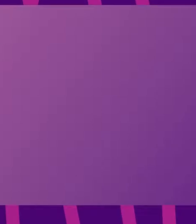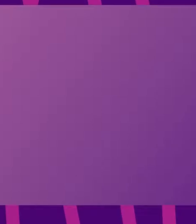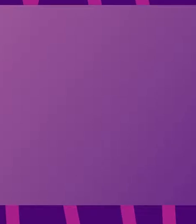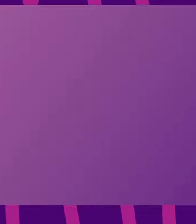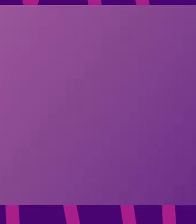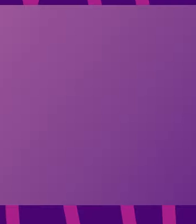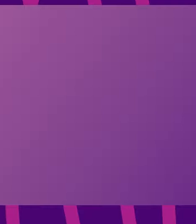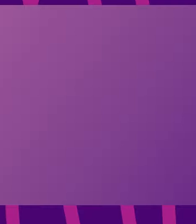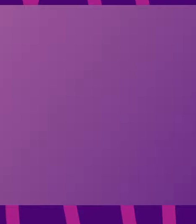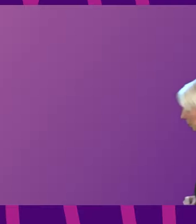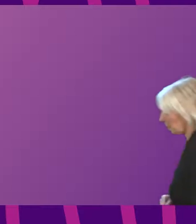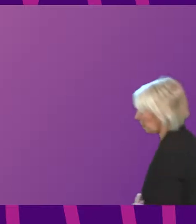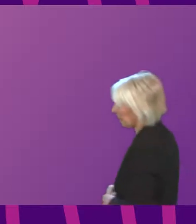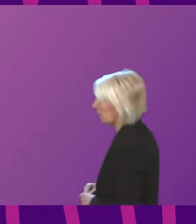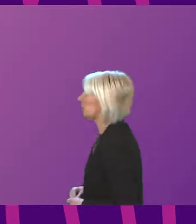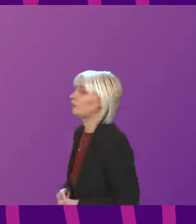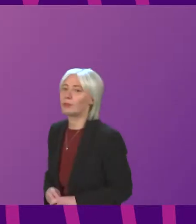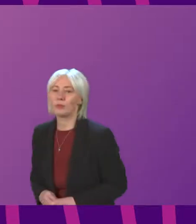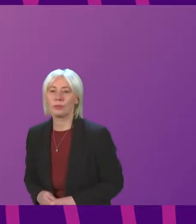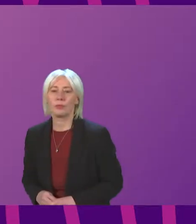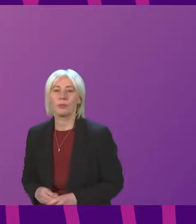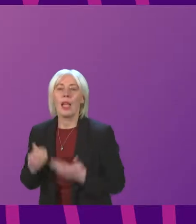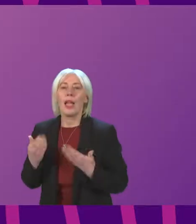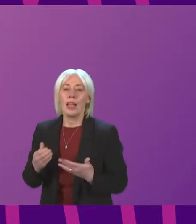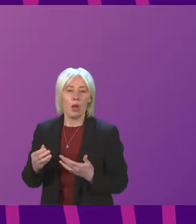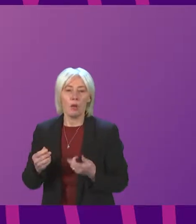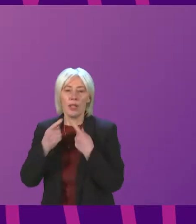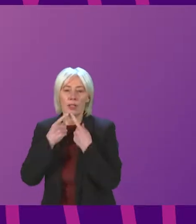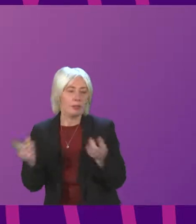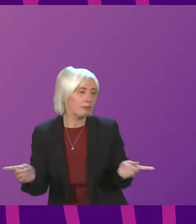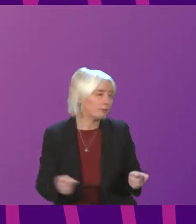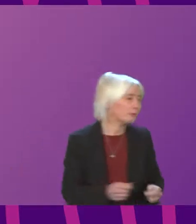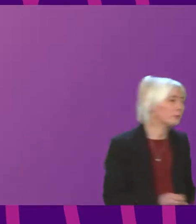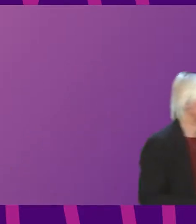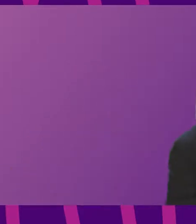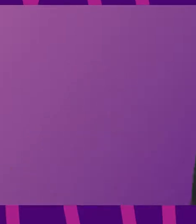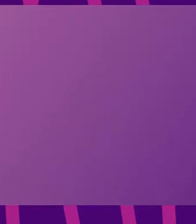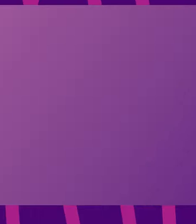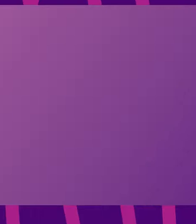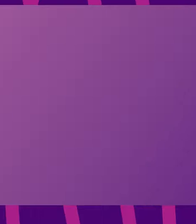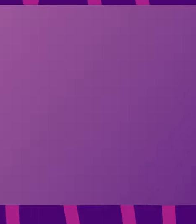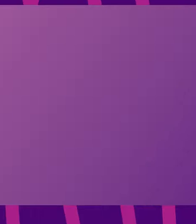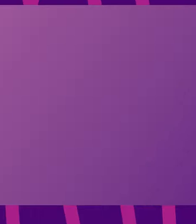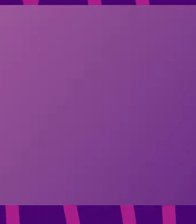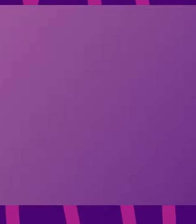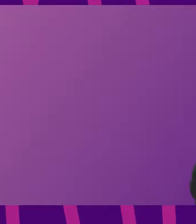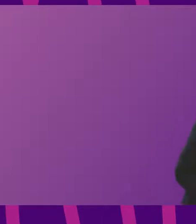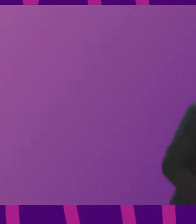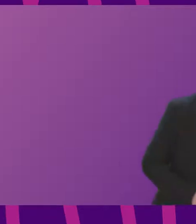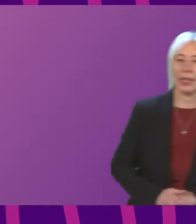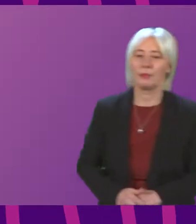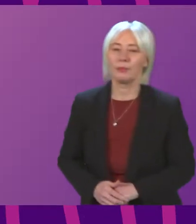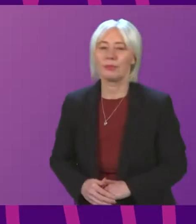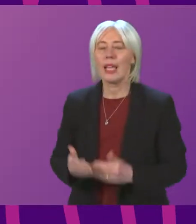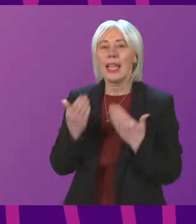The next item of business is a statement by Shirley-Anne Somerville on update on 2022 national qualifications. The Cabinet Secretary